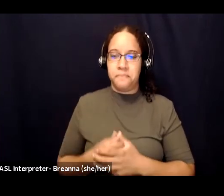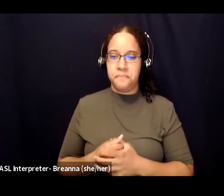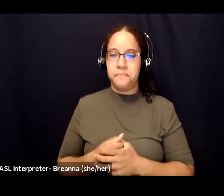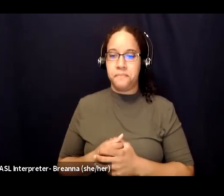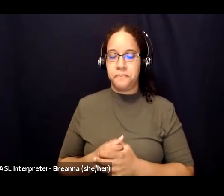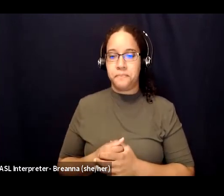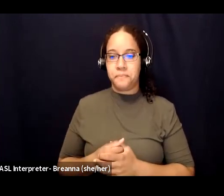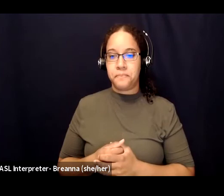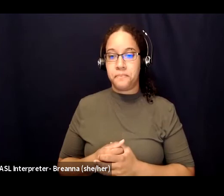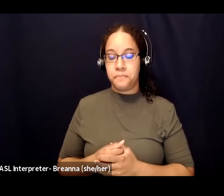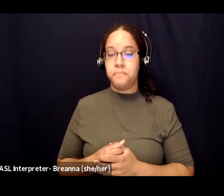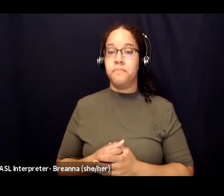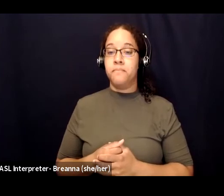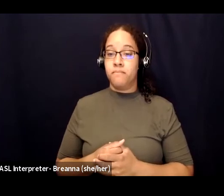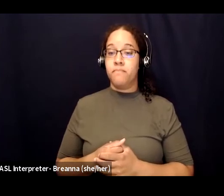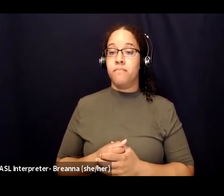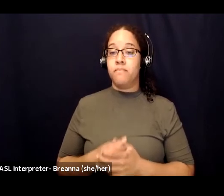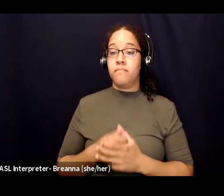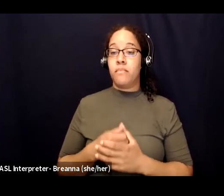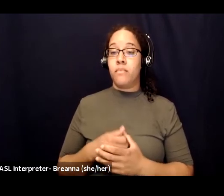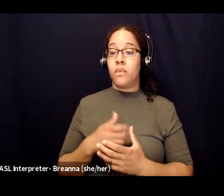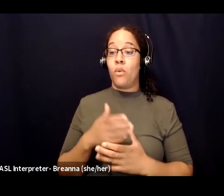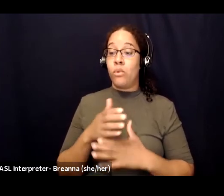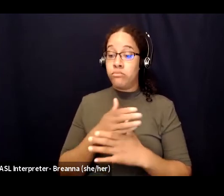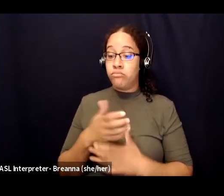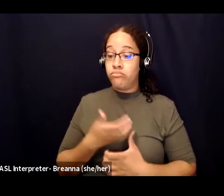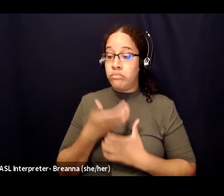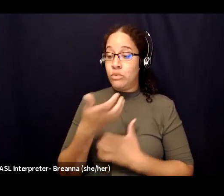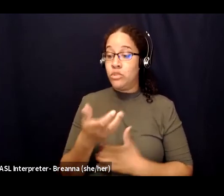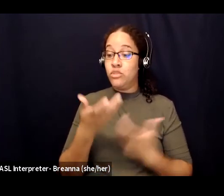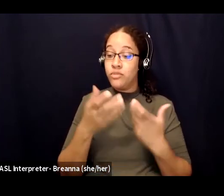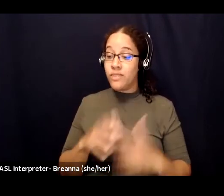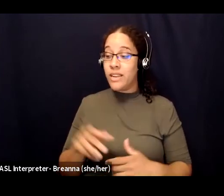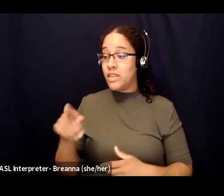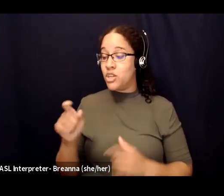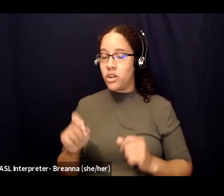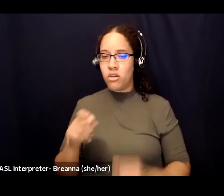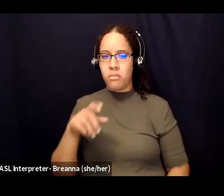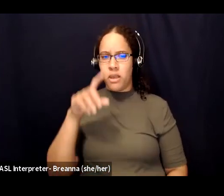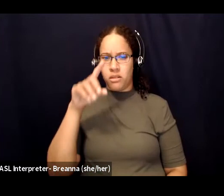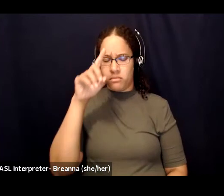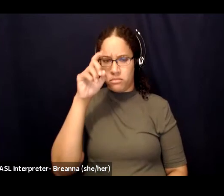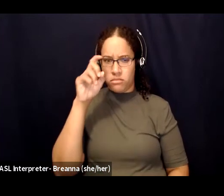person might feel confusion um they might be so scared of saying the wrong thing that they'll